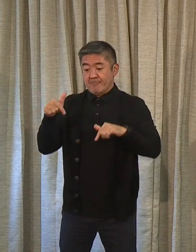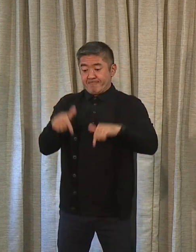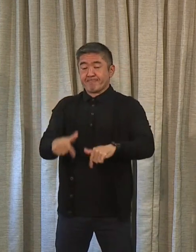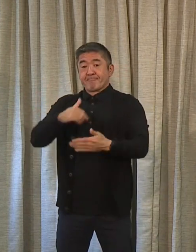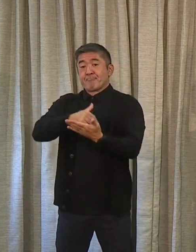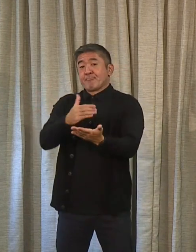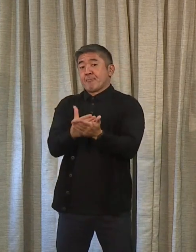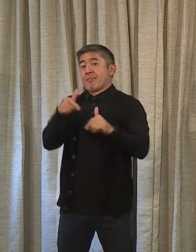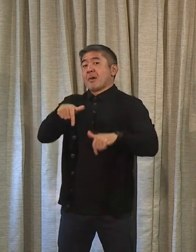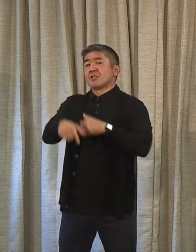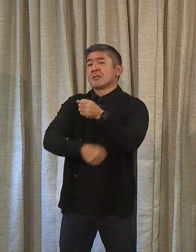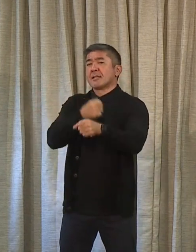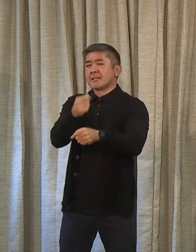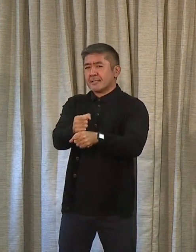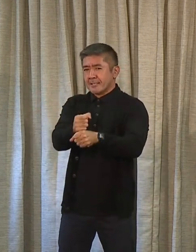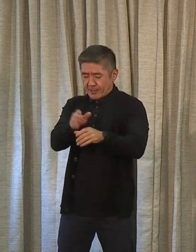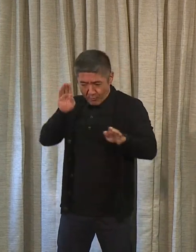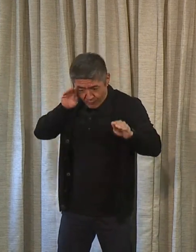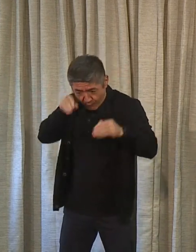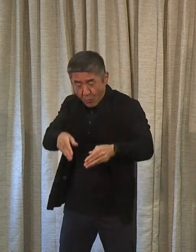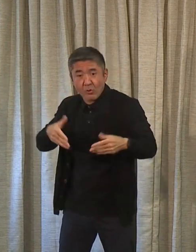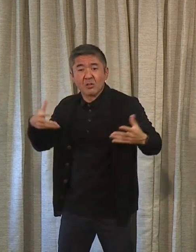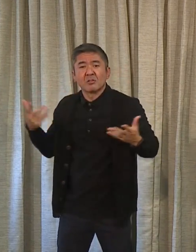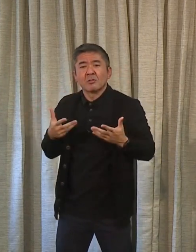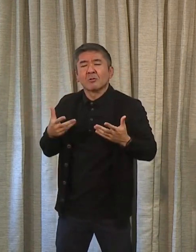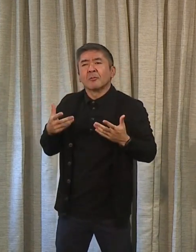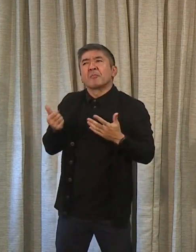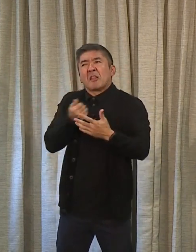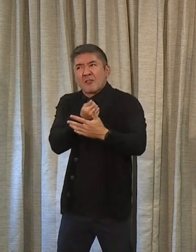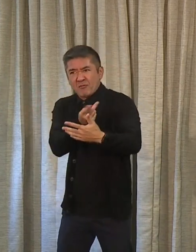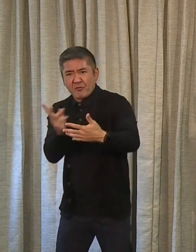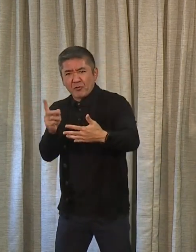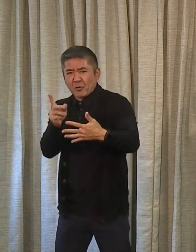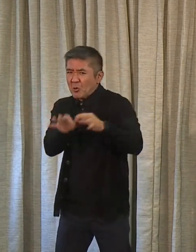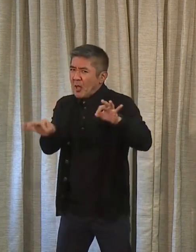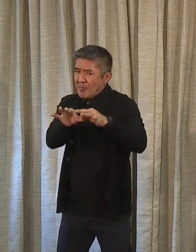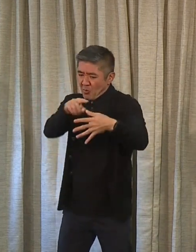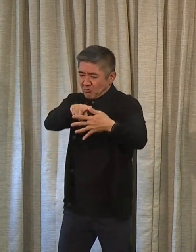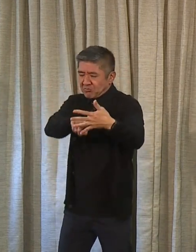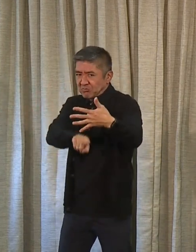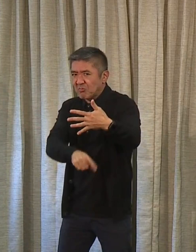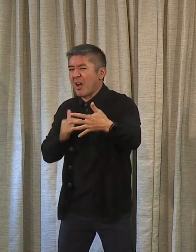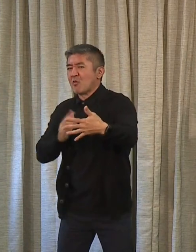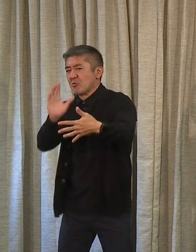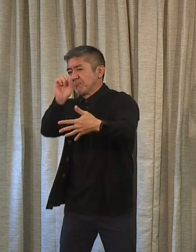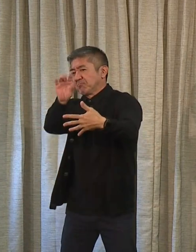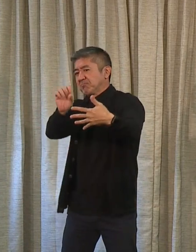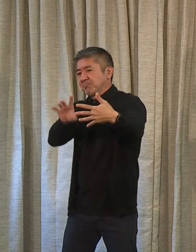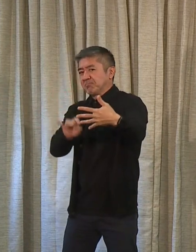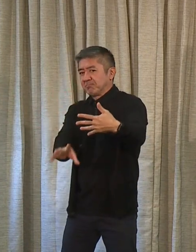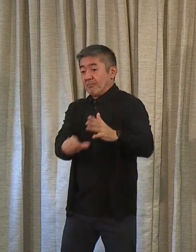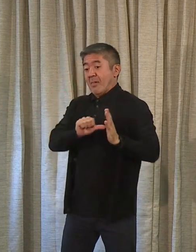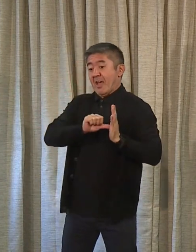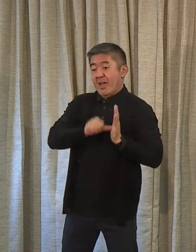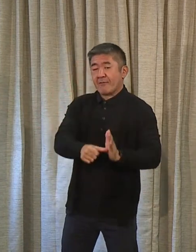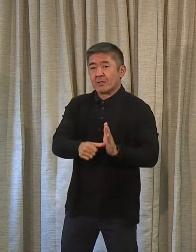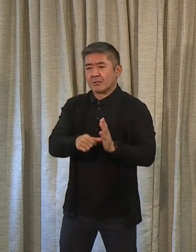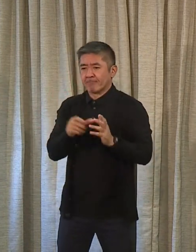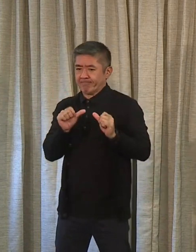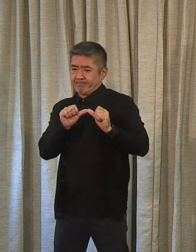year is emphasizing a few notable things. I'll give you the highlights. We're putting emphasis on